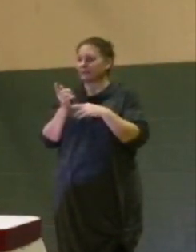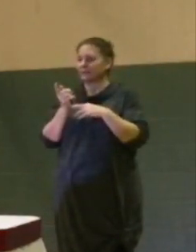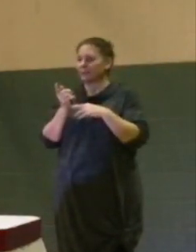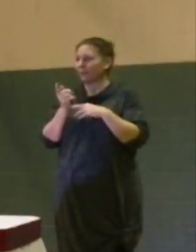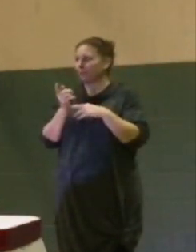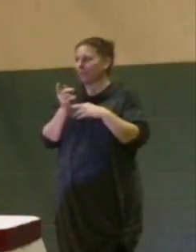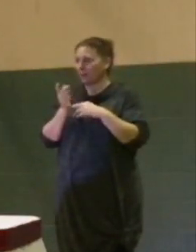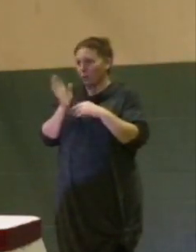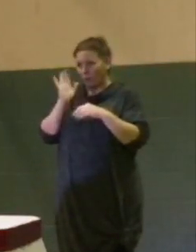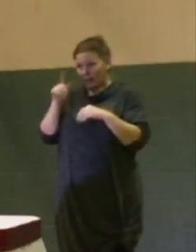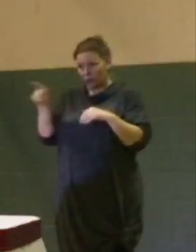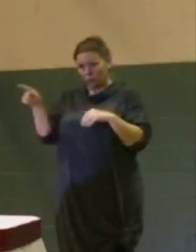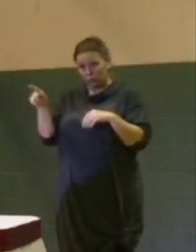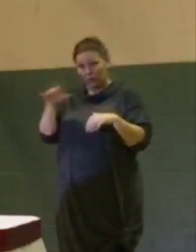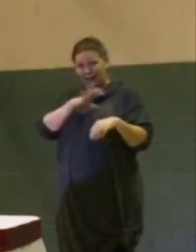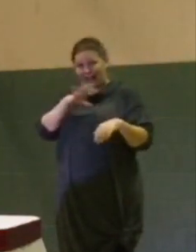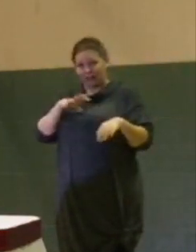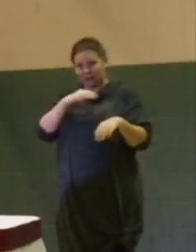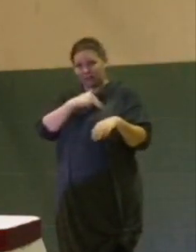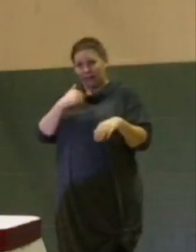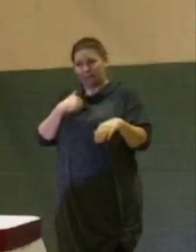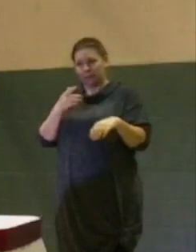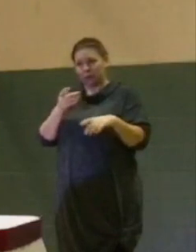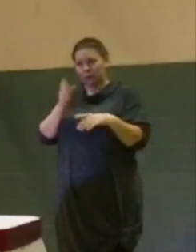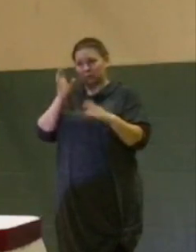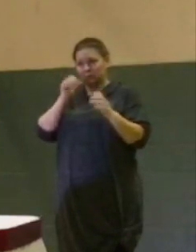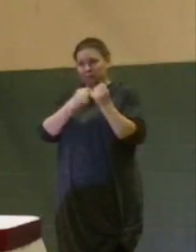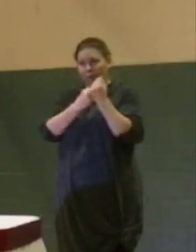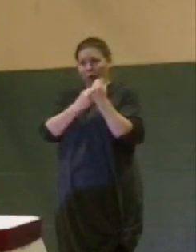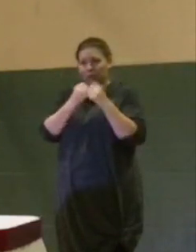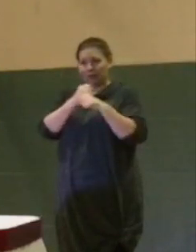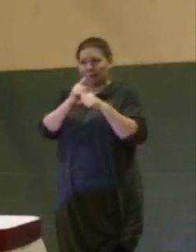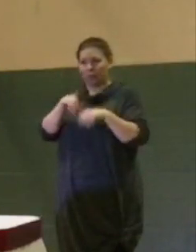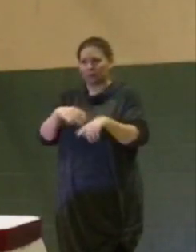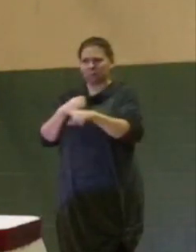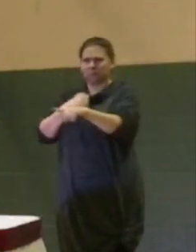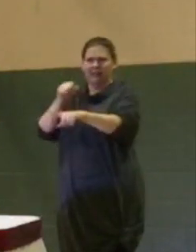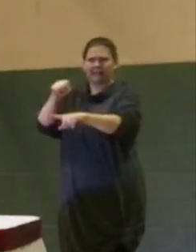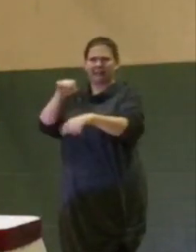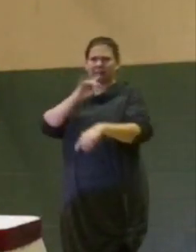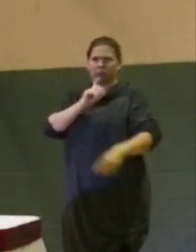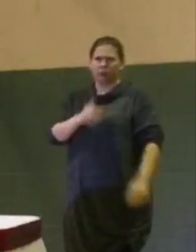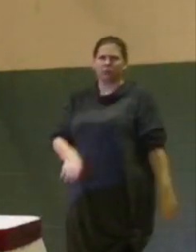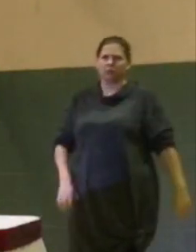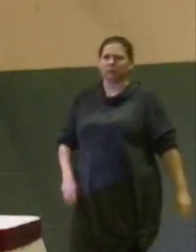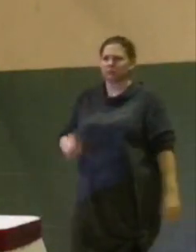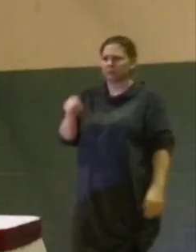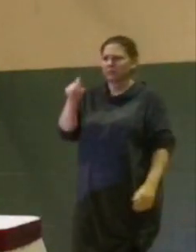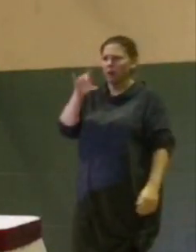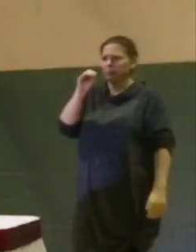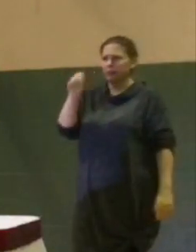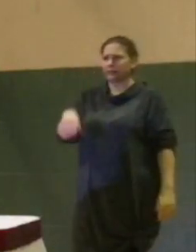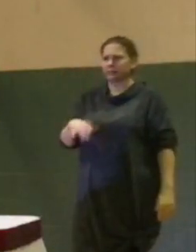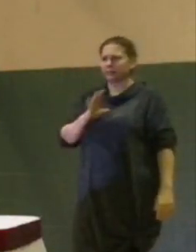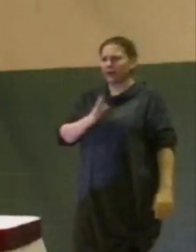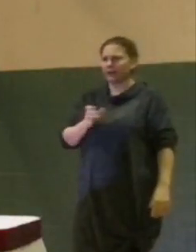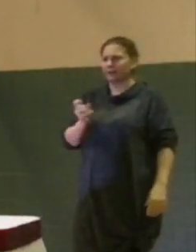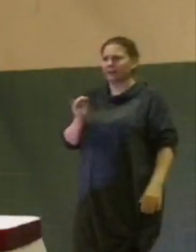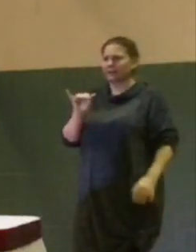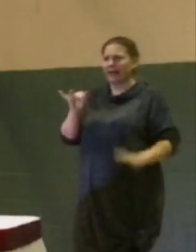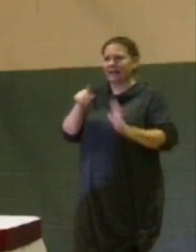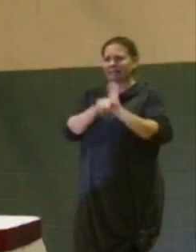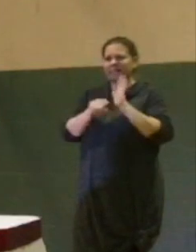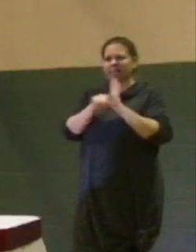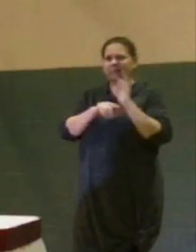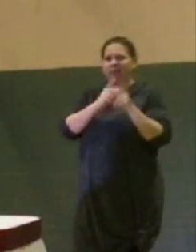will you as a council member support creating one? I would absolutely, especially because it's just like predatory lending.